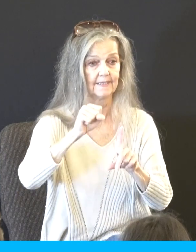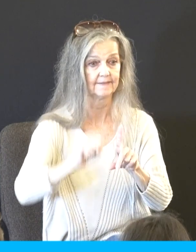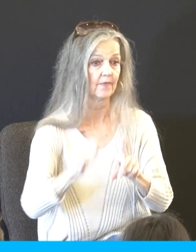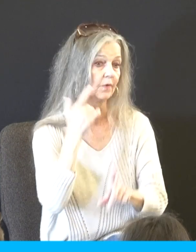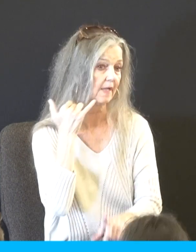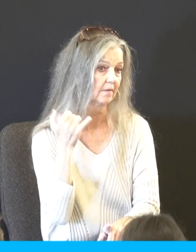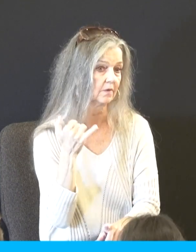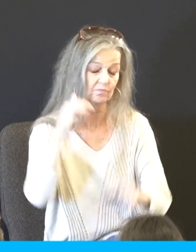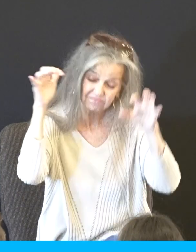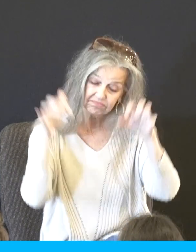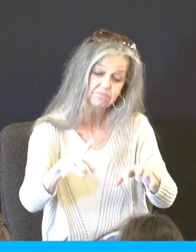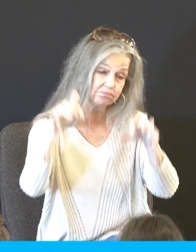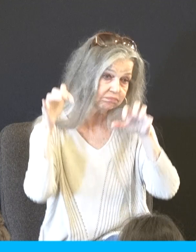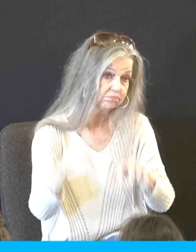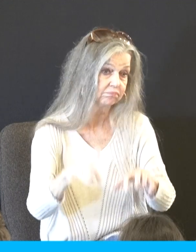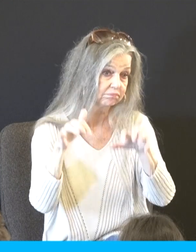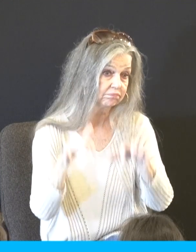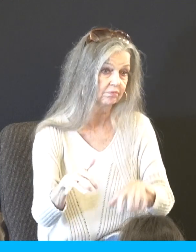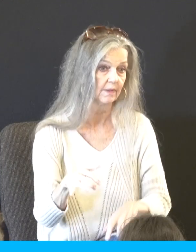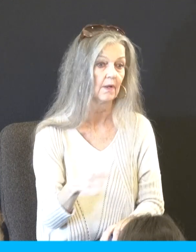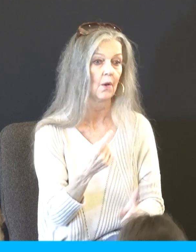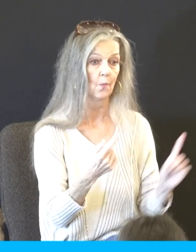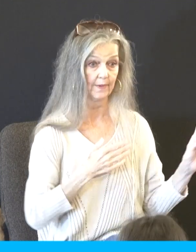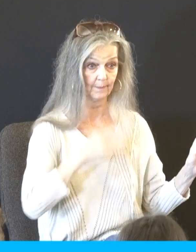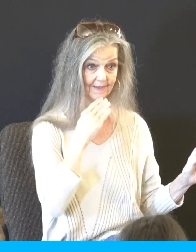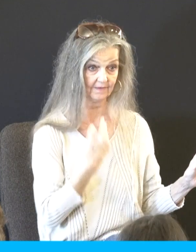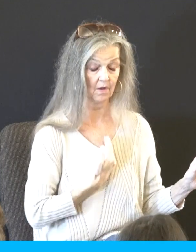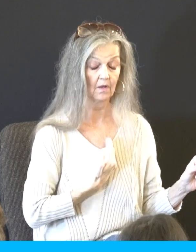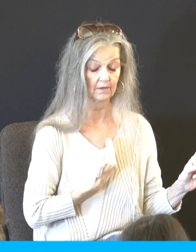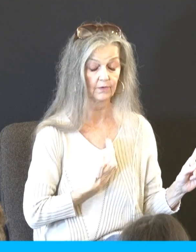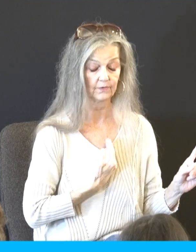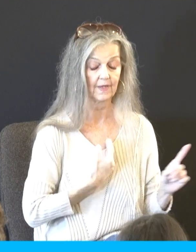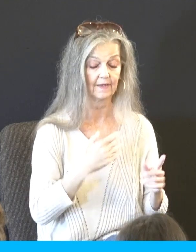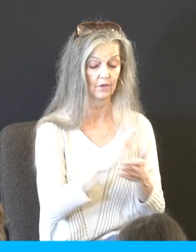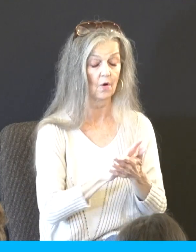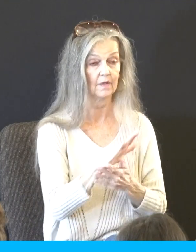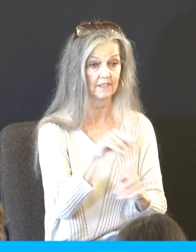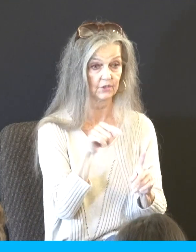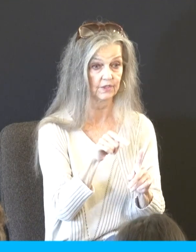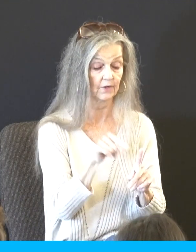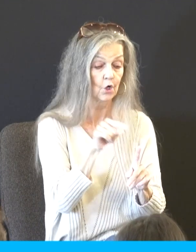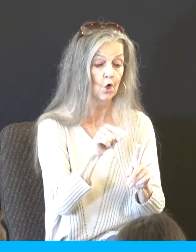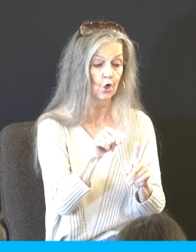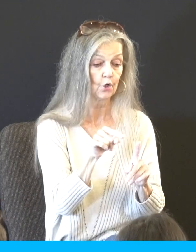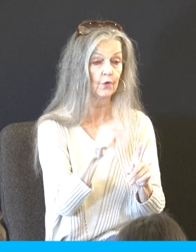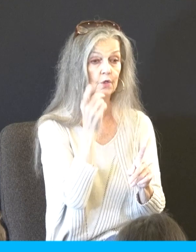down. I know because one of our daughters is in Malibu at Pepperdine, and so the popcorn ceiling in her room began to swell, swell, swell, and the